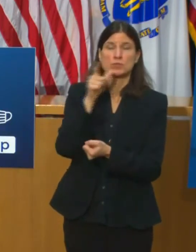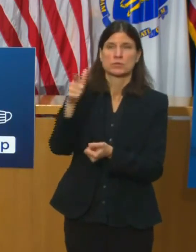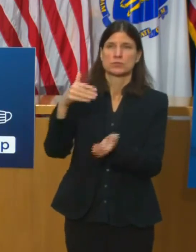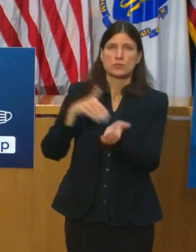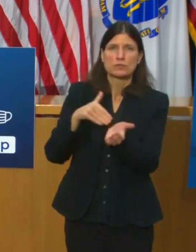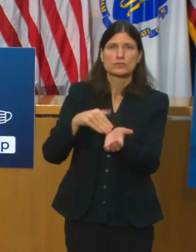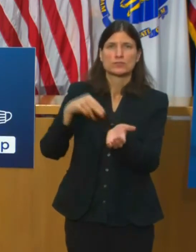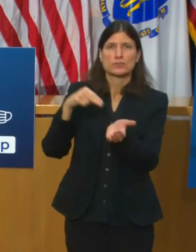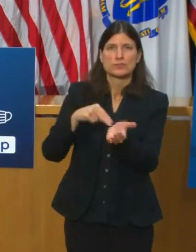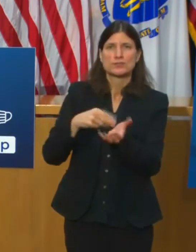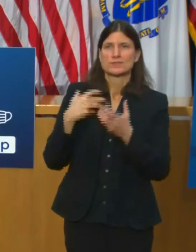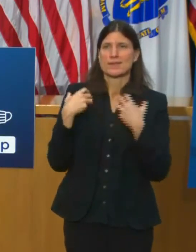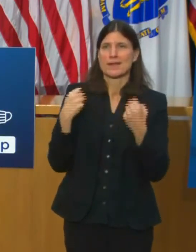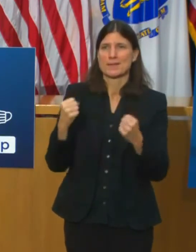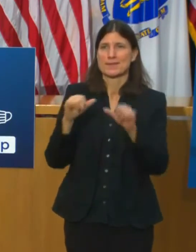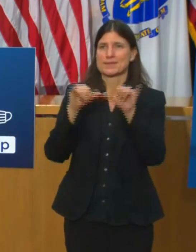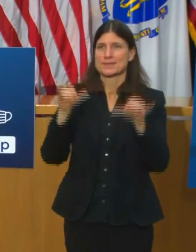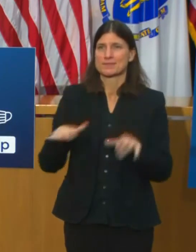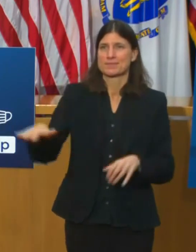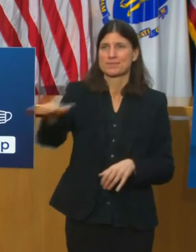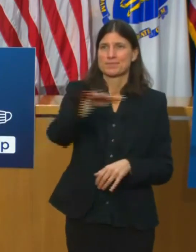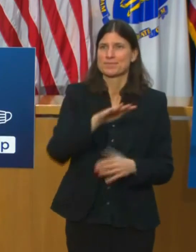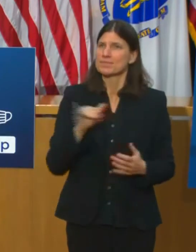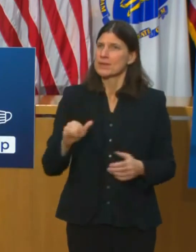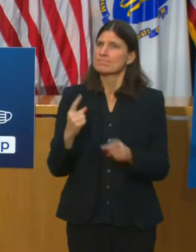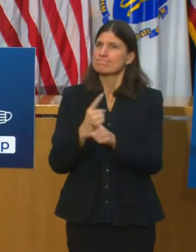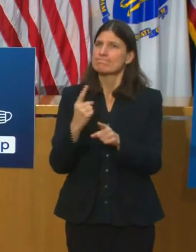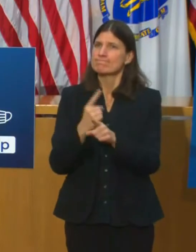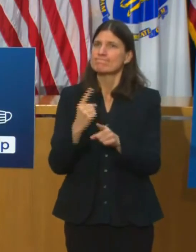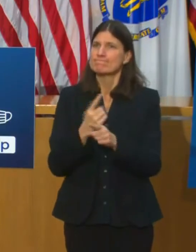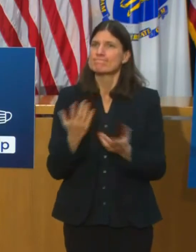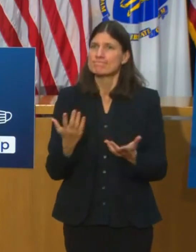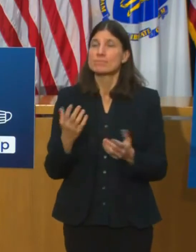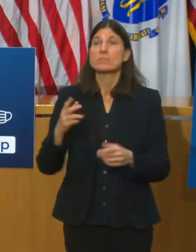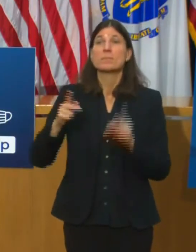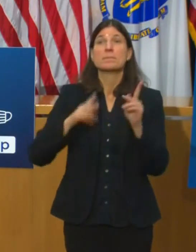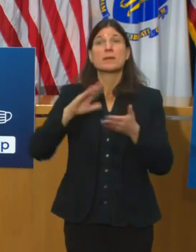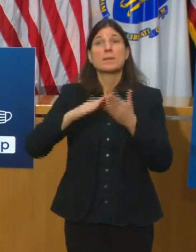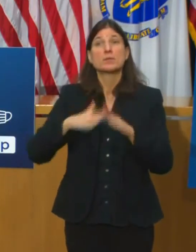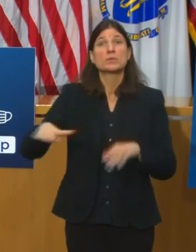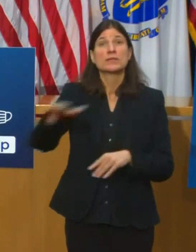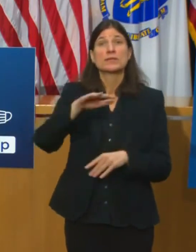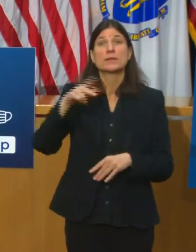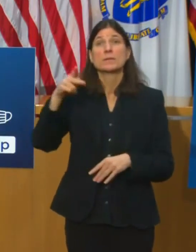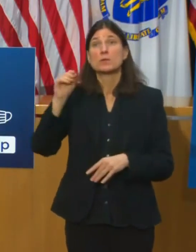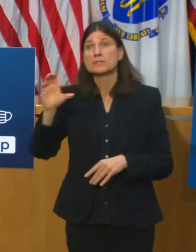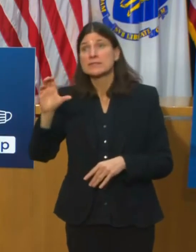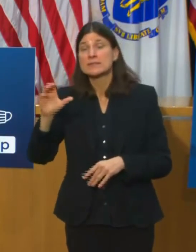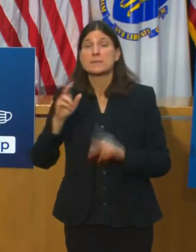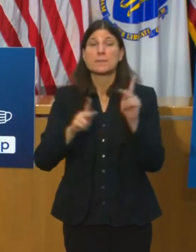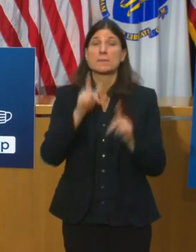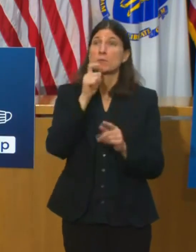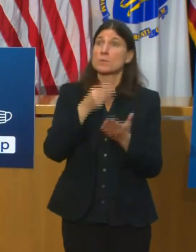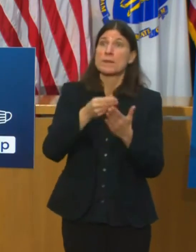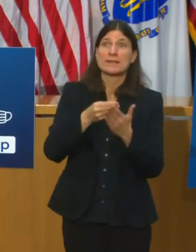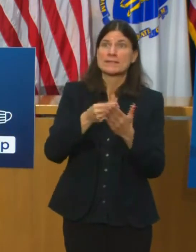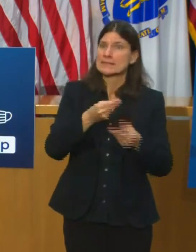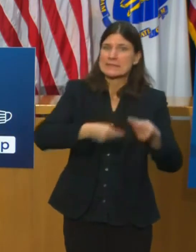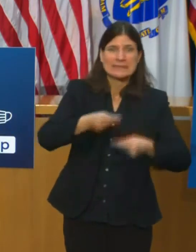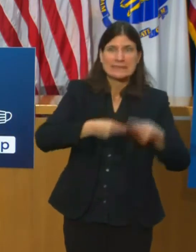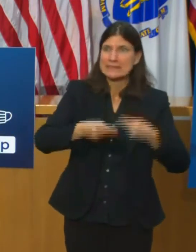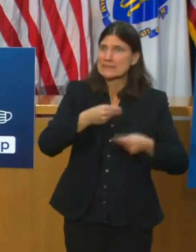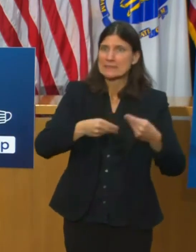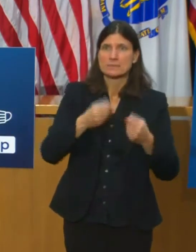communities of color and people lower in lower socioeconomic status were disproportionately represented in that in that majority